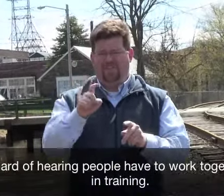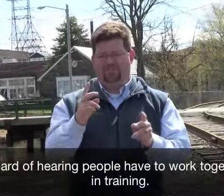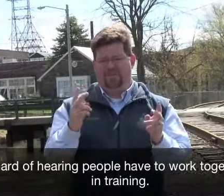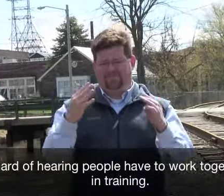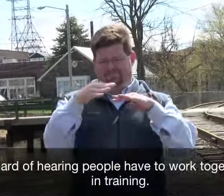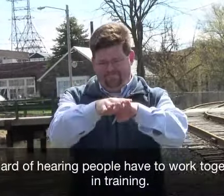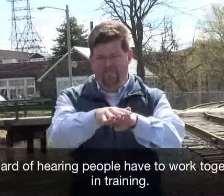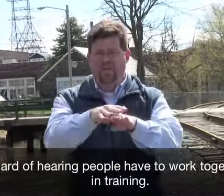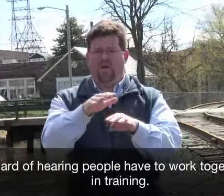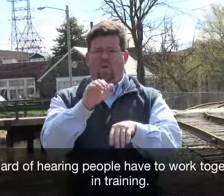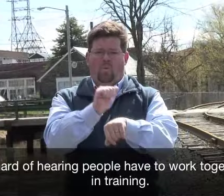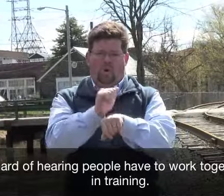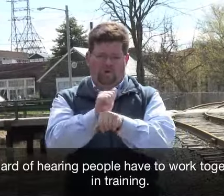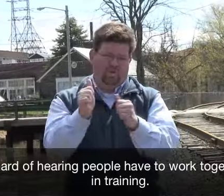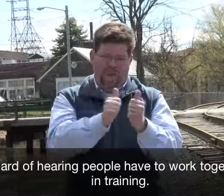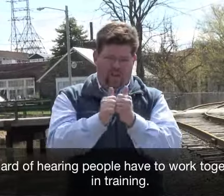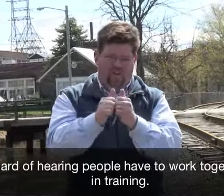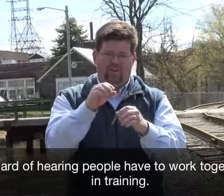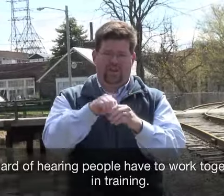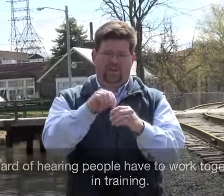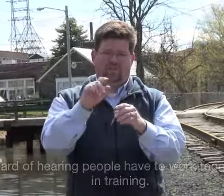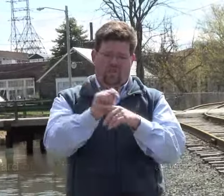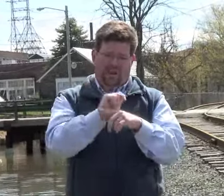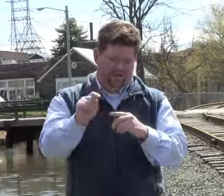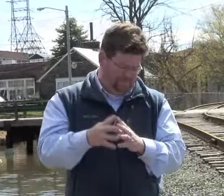deaf and hard of hearing people have to work together in training.